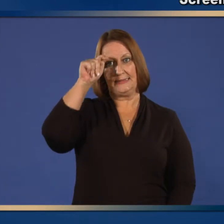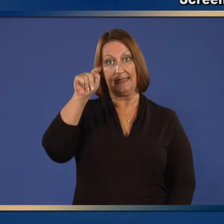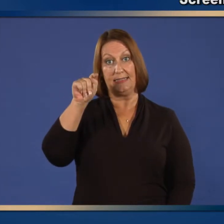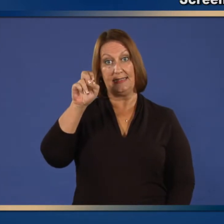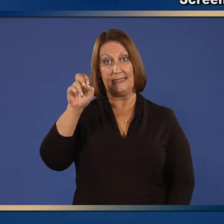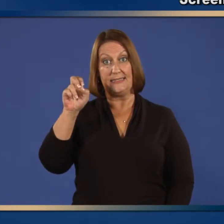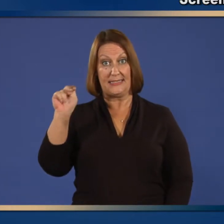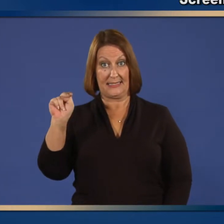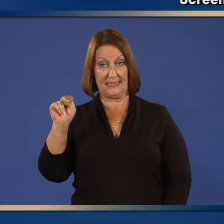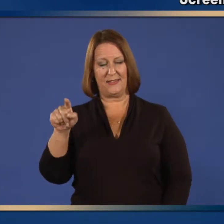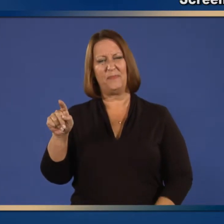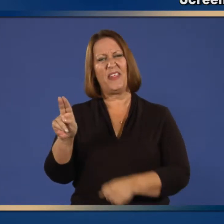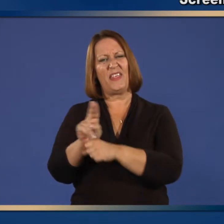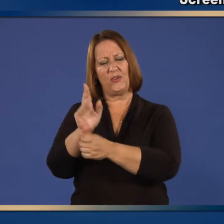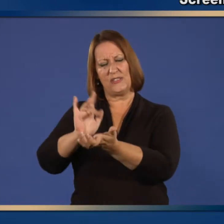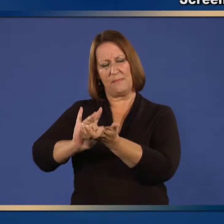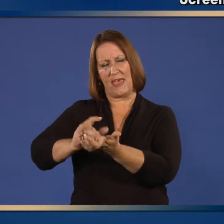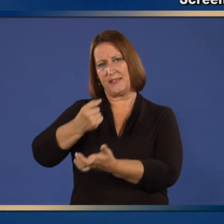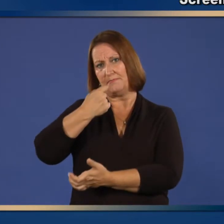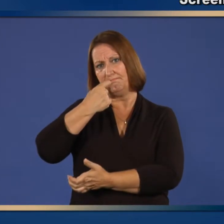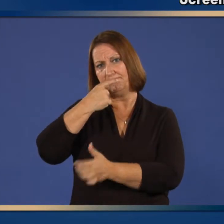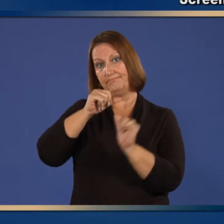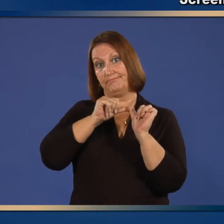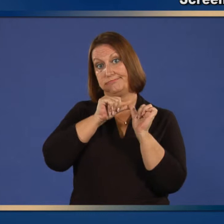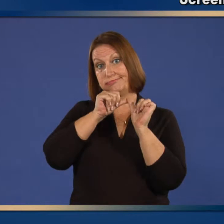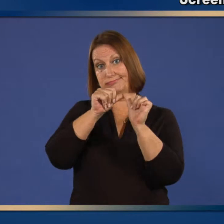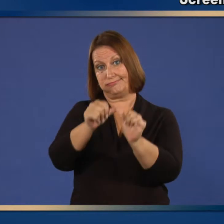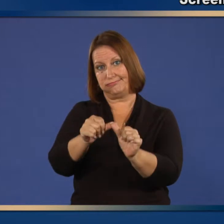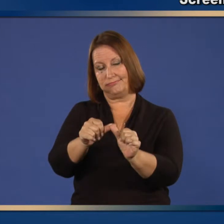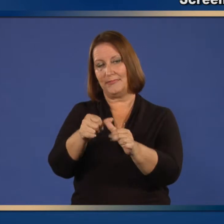or aspirin therapy? 17.